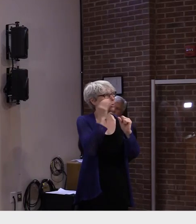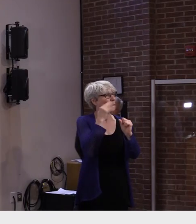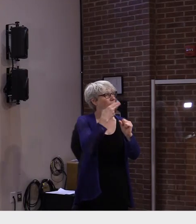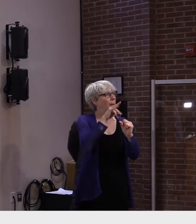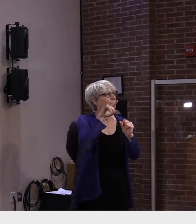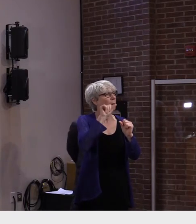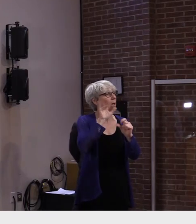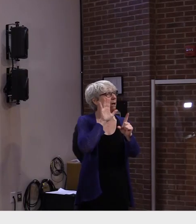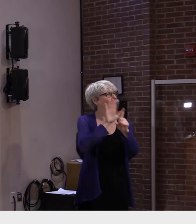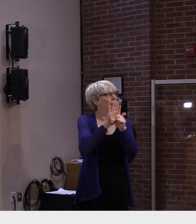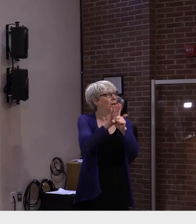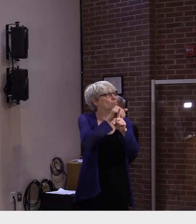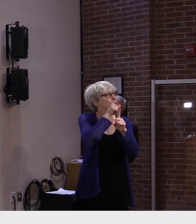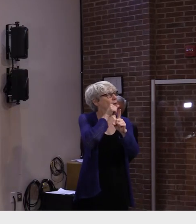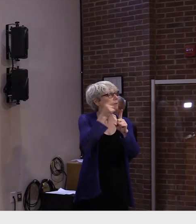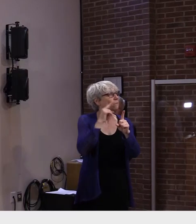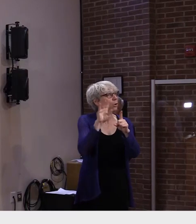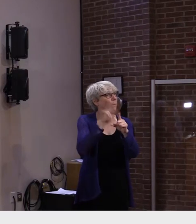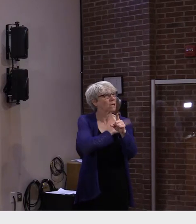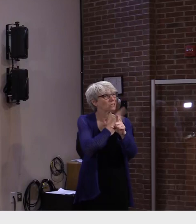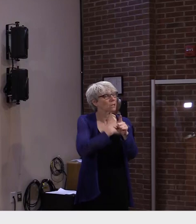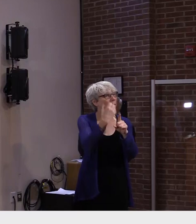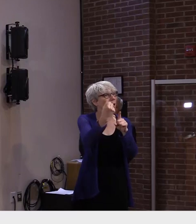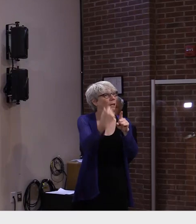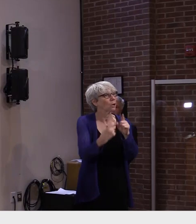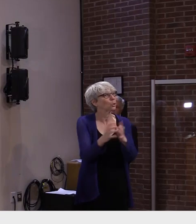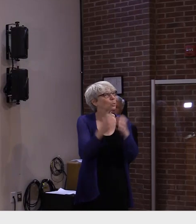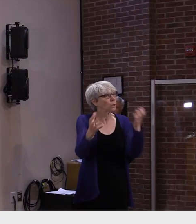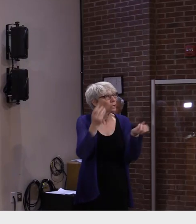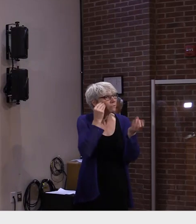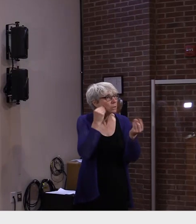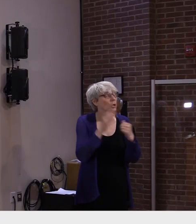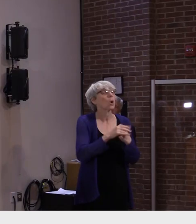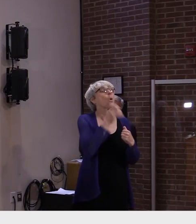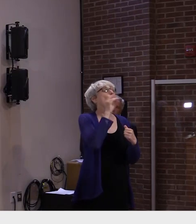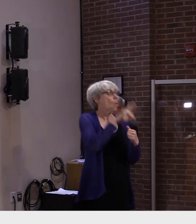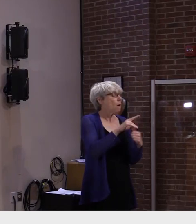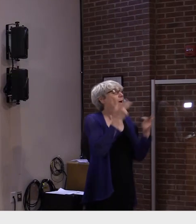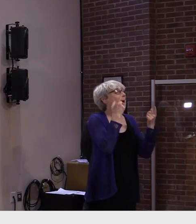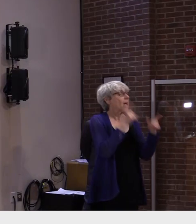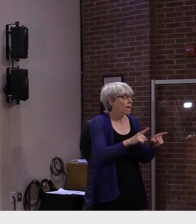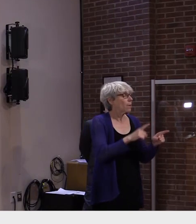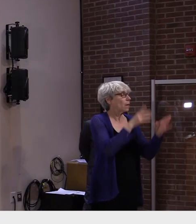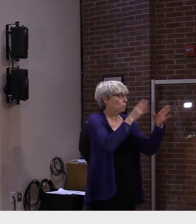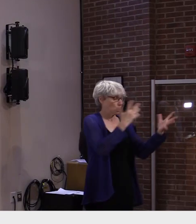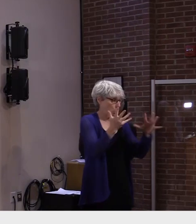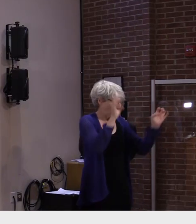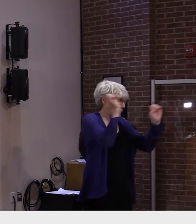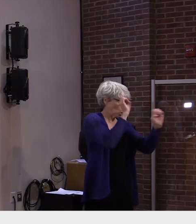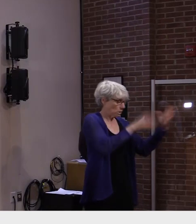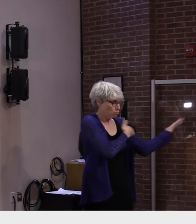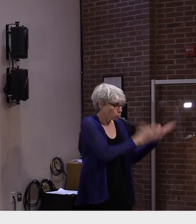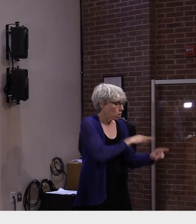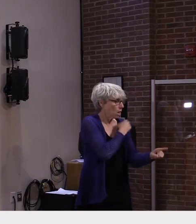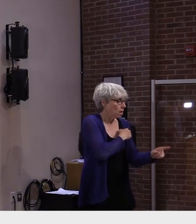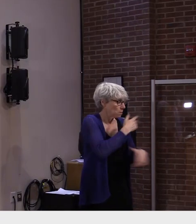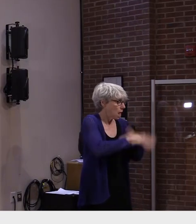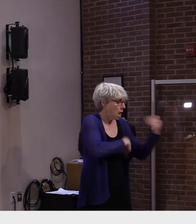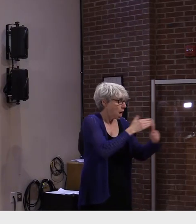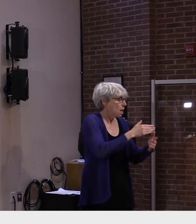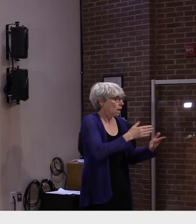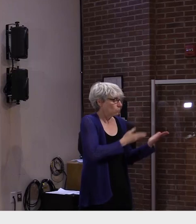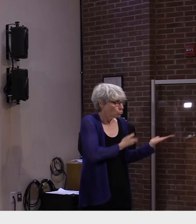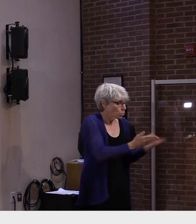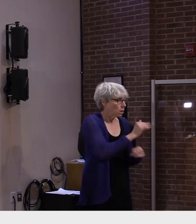Some of the data might not be immediately present because somebody's admitted in distress and goes to an